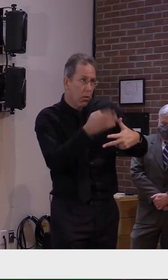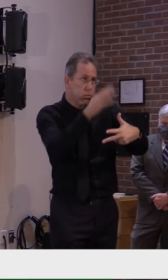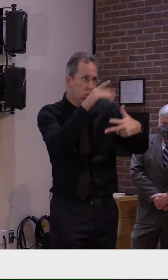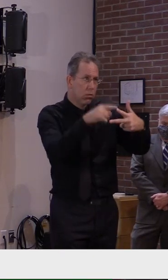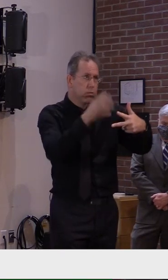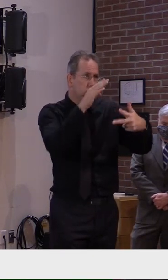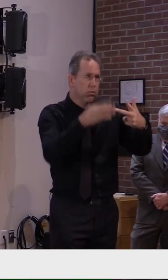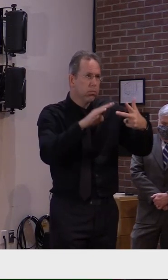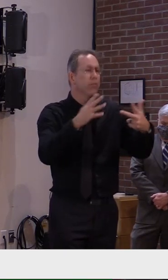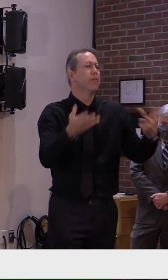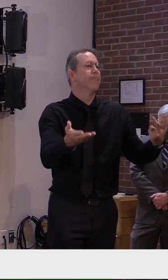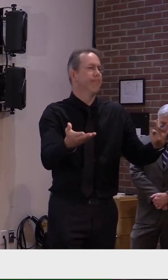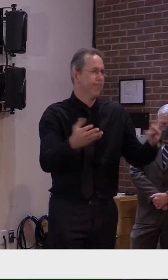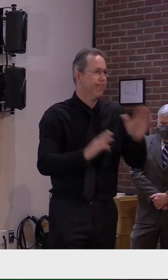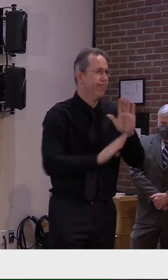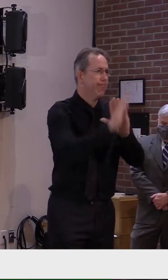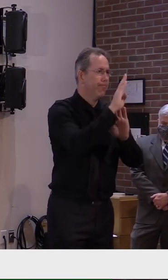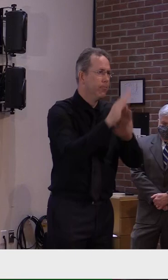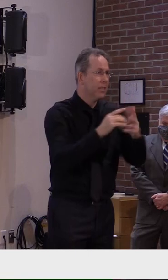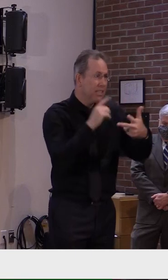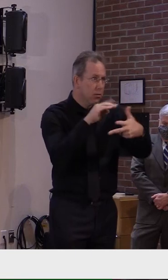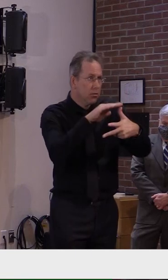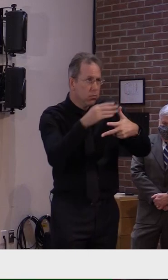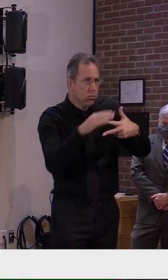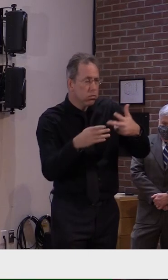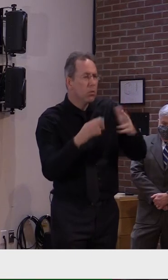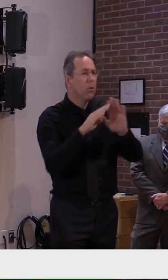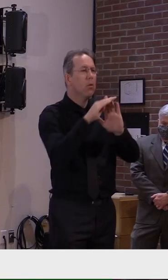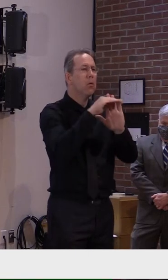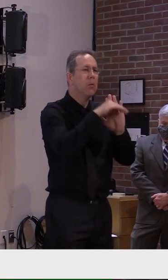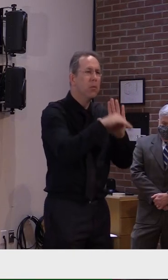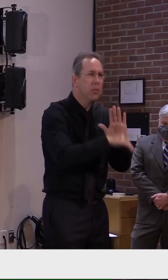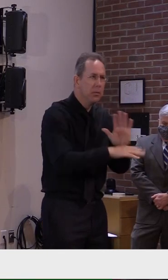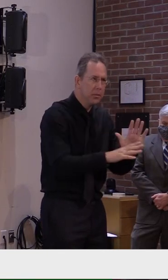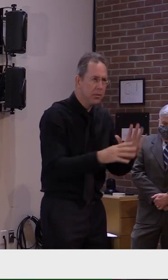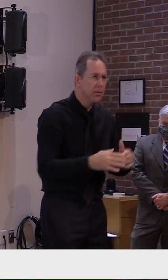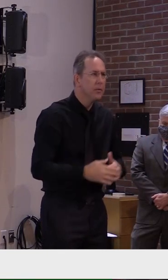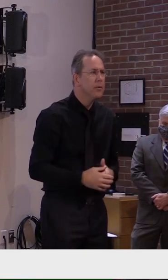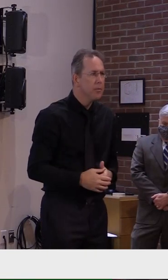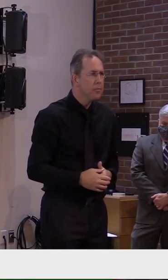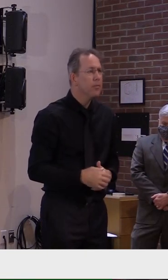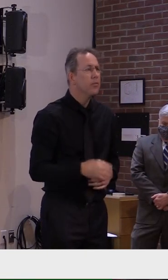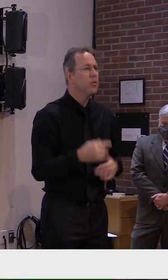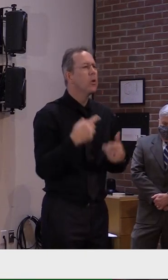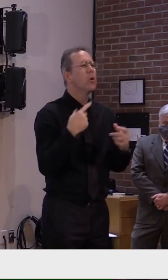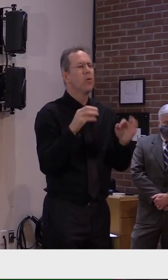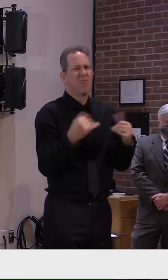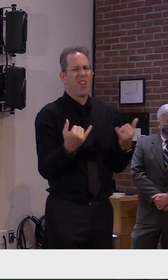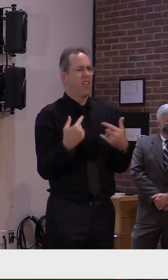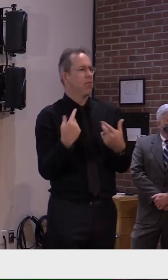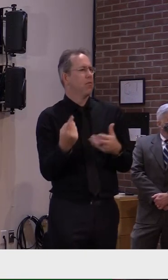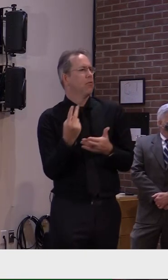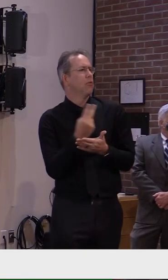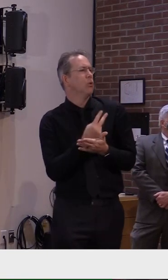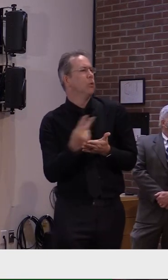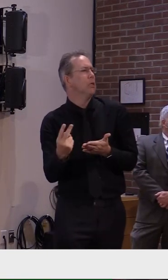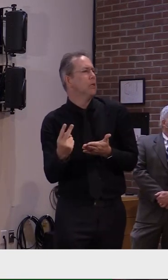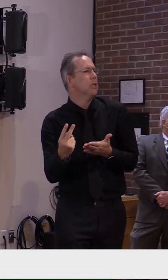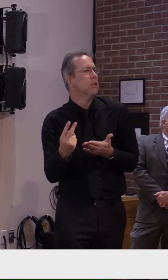because they're lagging behind. So we're going to very carefully watch that. And my second